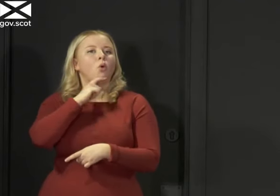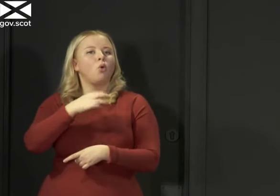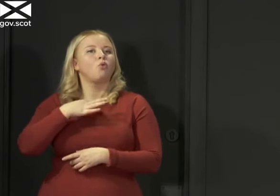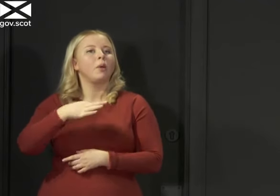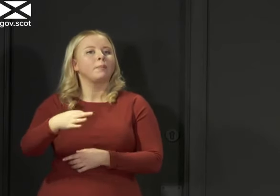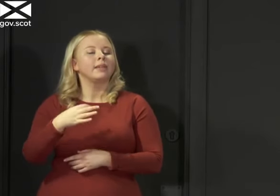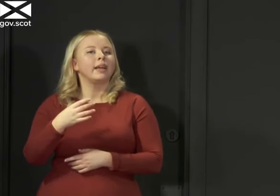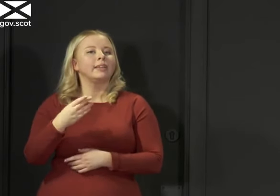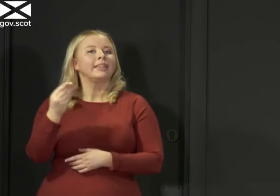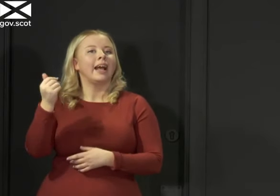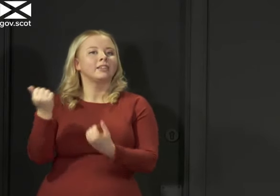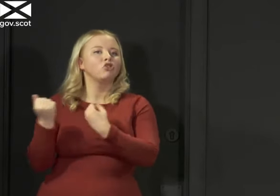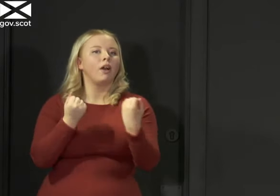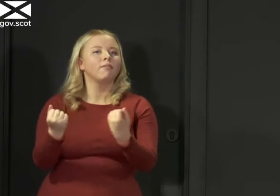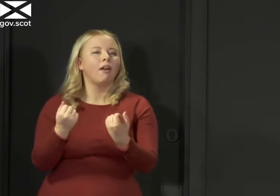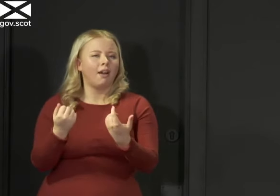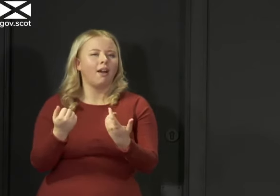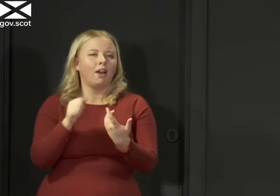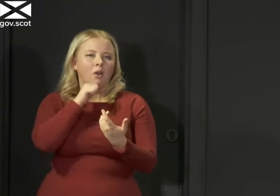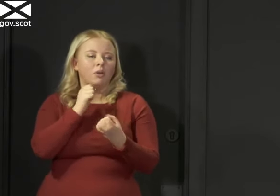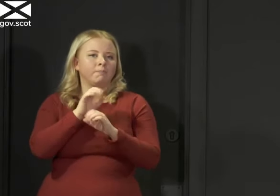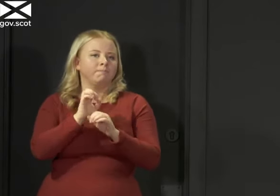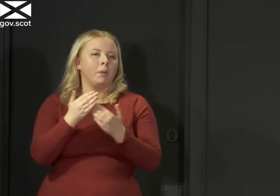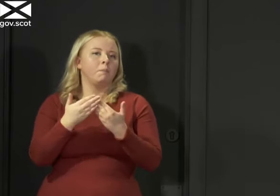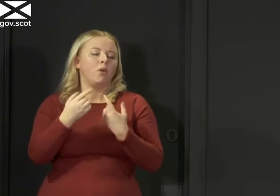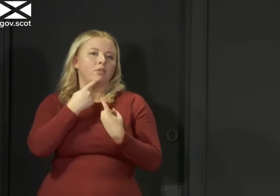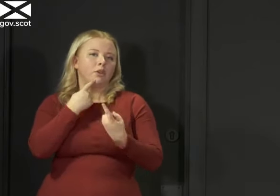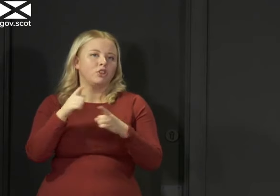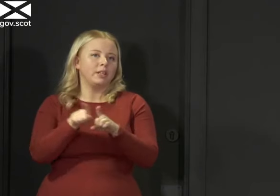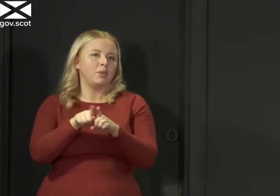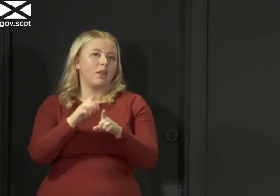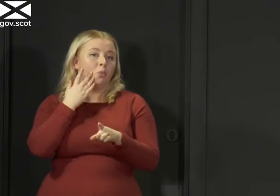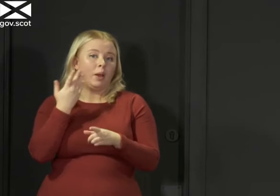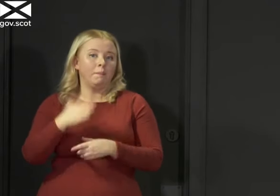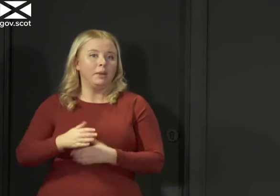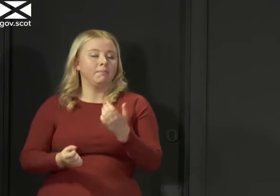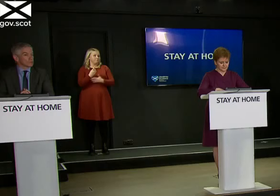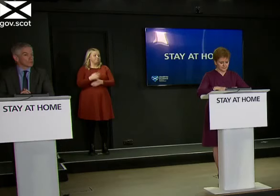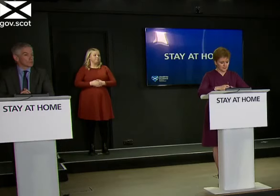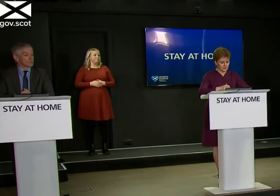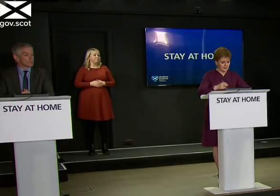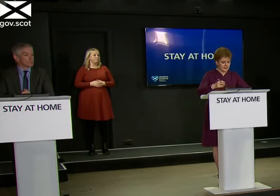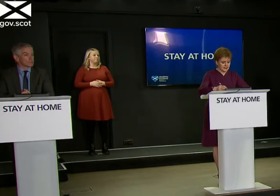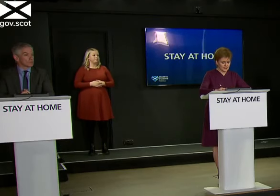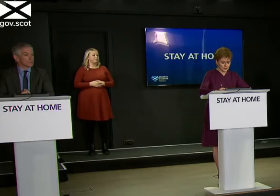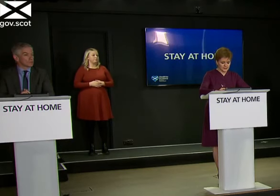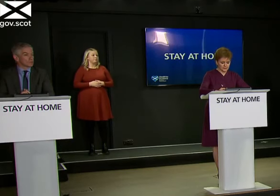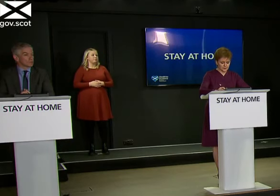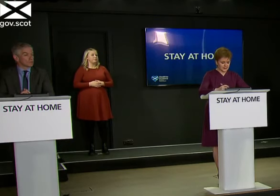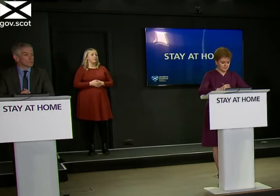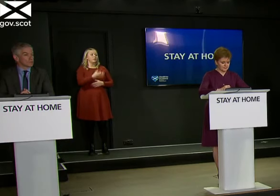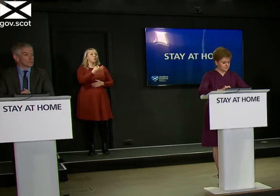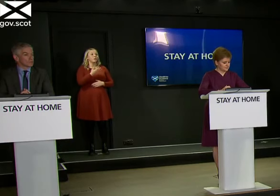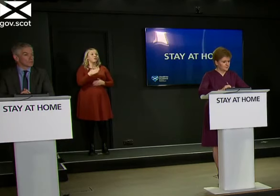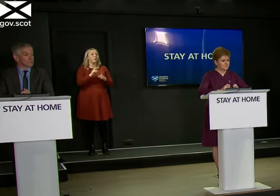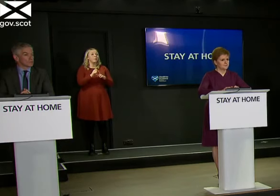drivers and provide further information to you as well when we've had the opportunity to do that. Tom Eden